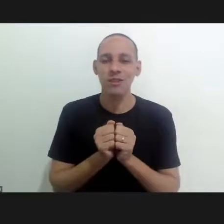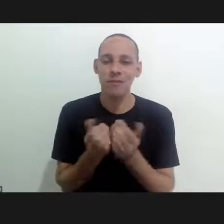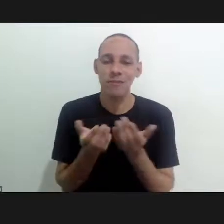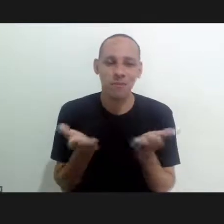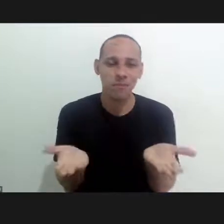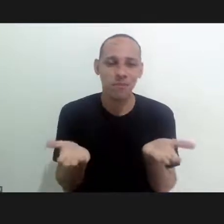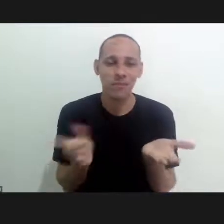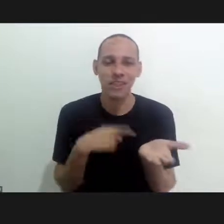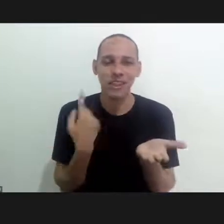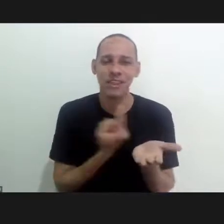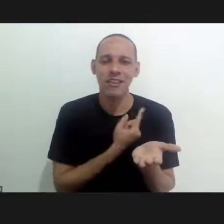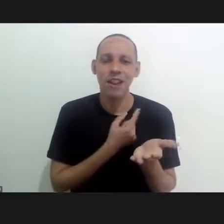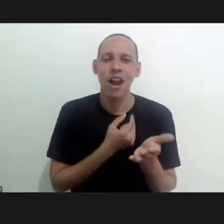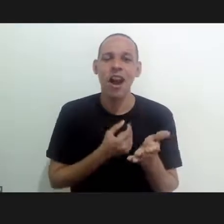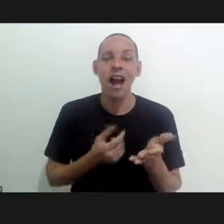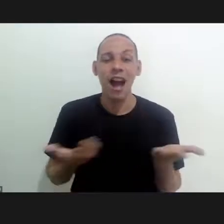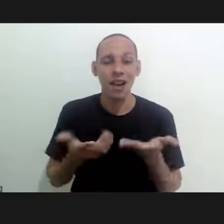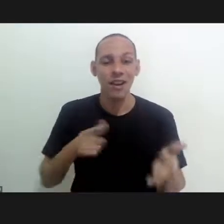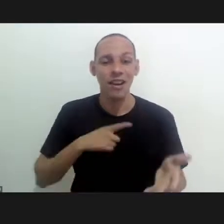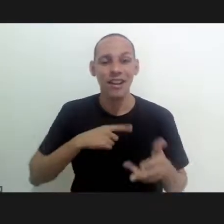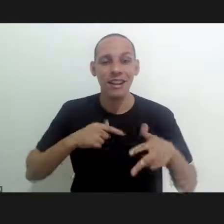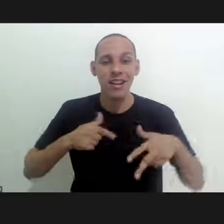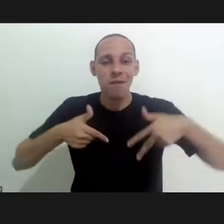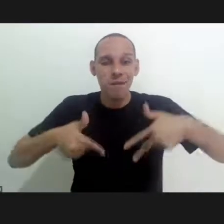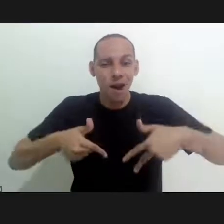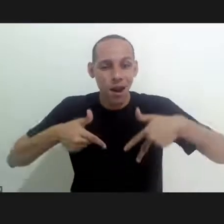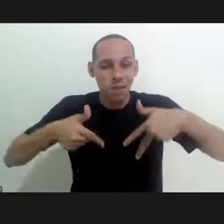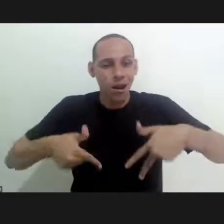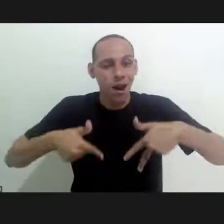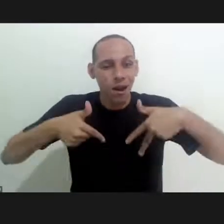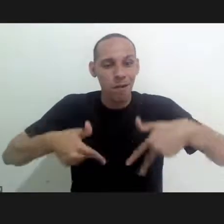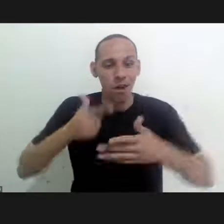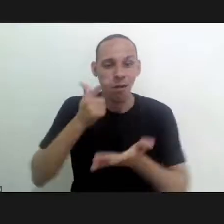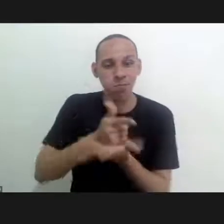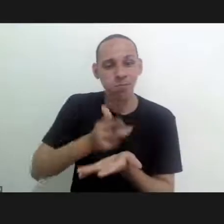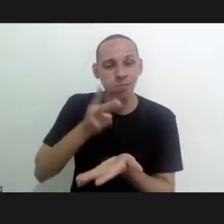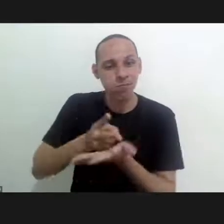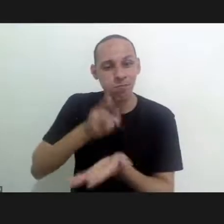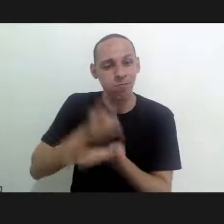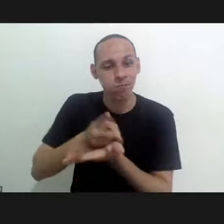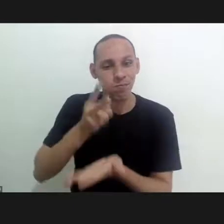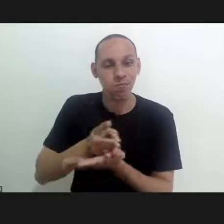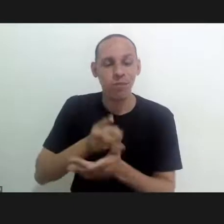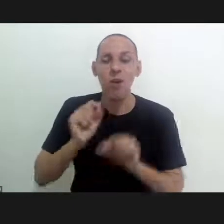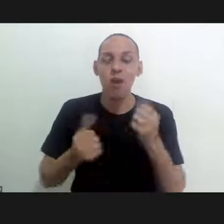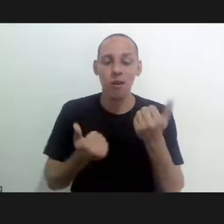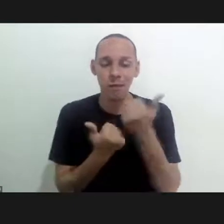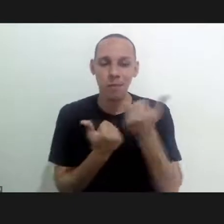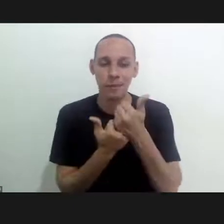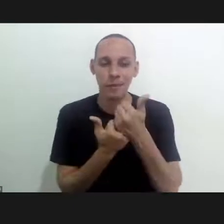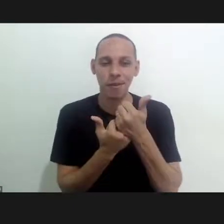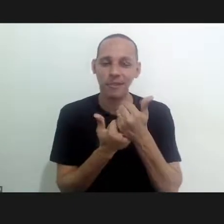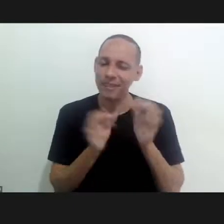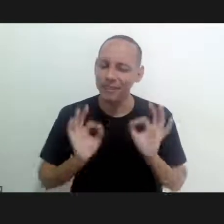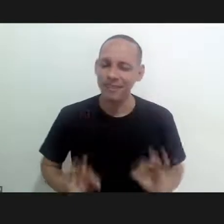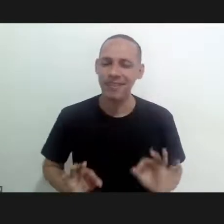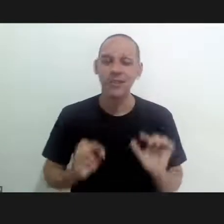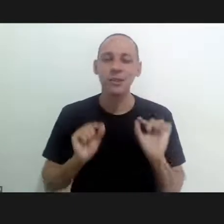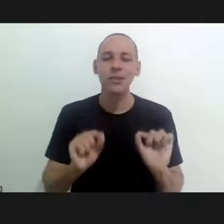this disease. Since then we have a permanent fight which has contributed